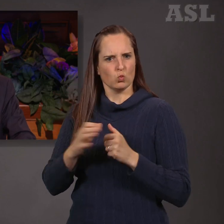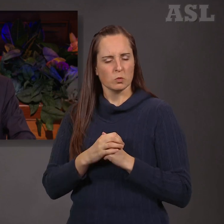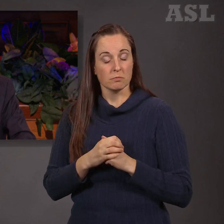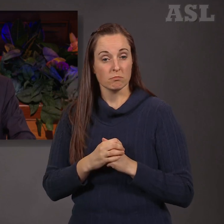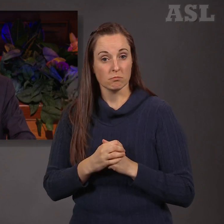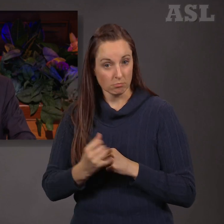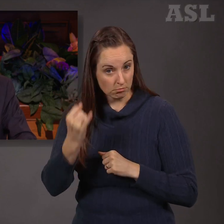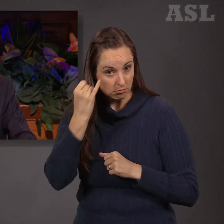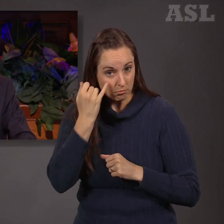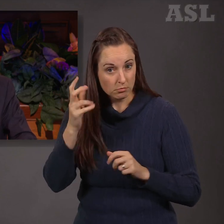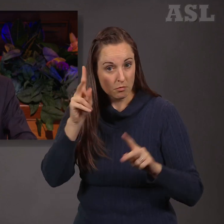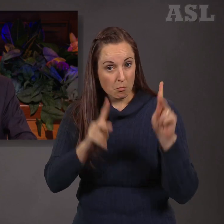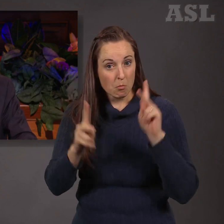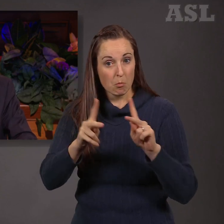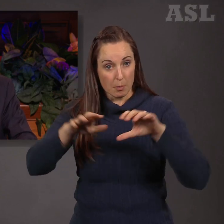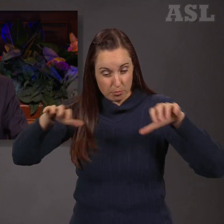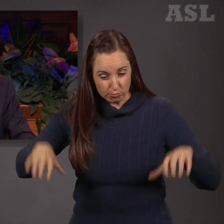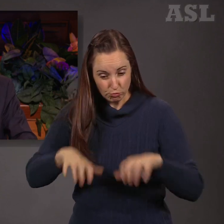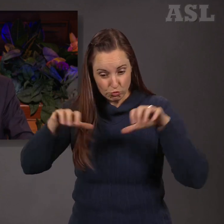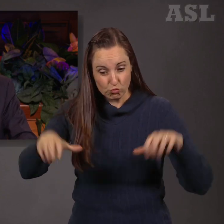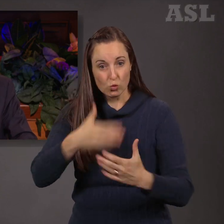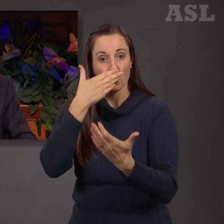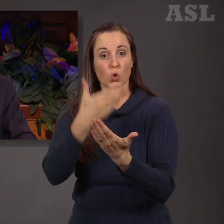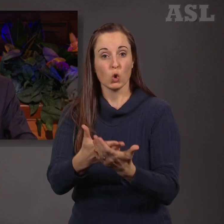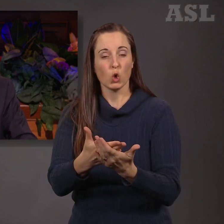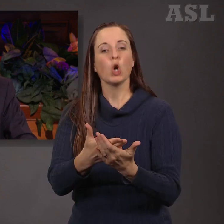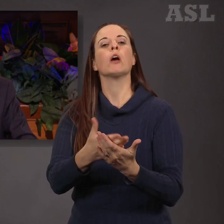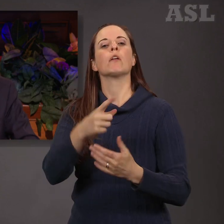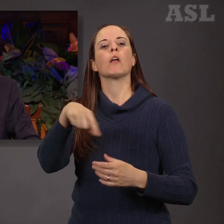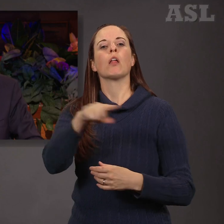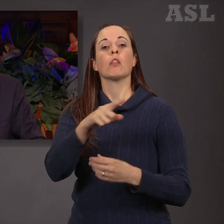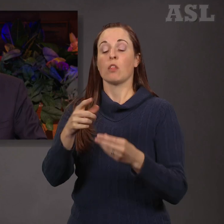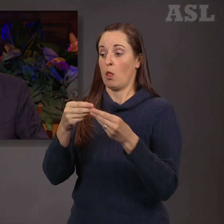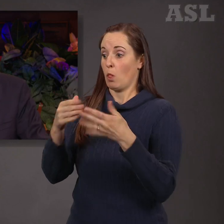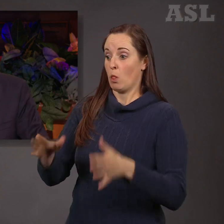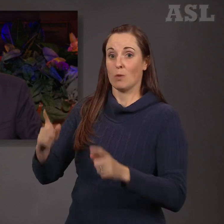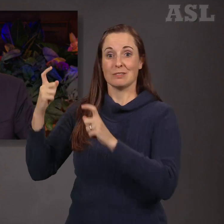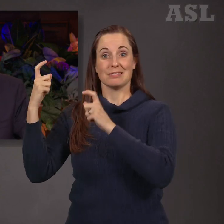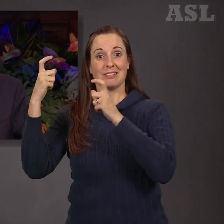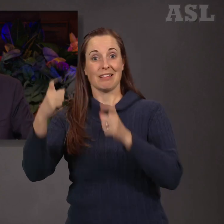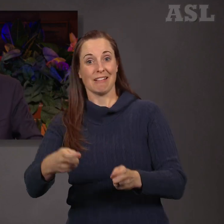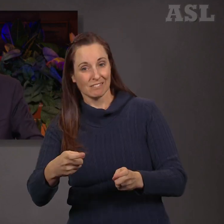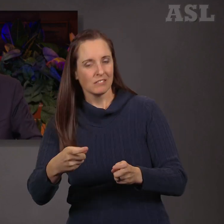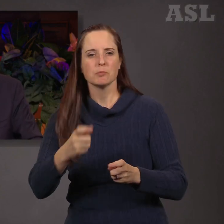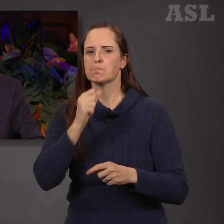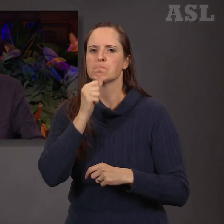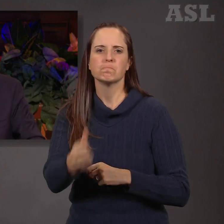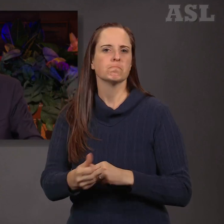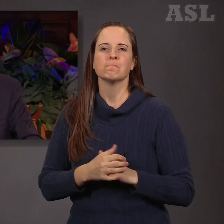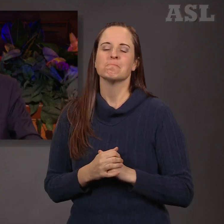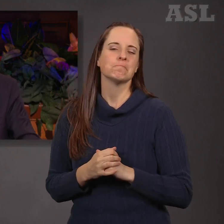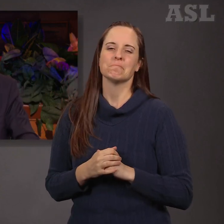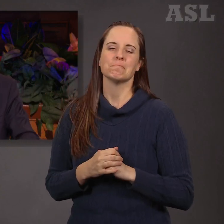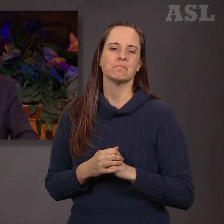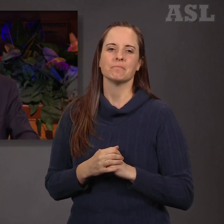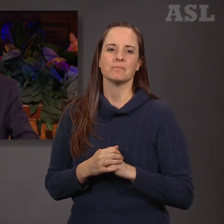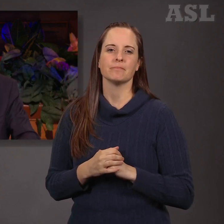And inasmuch as men do good, they shall in no wise lose their reward." End of quote.